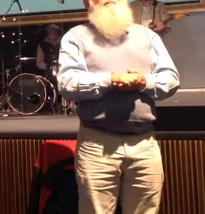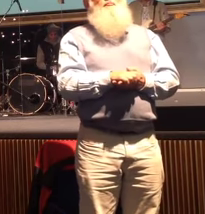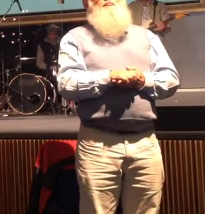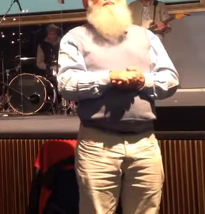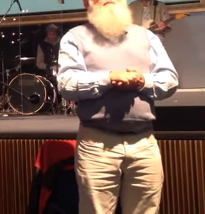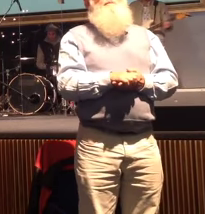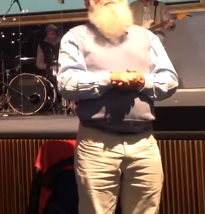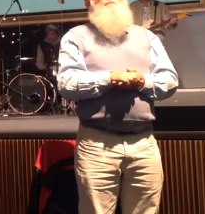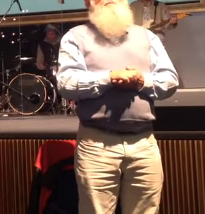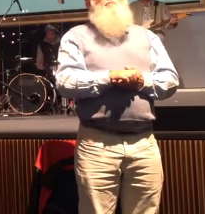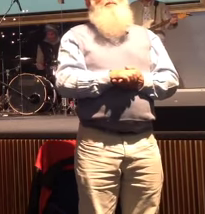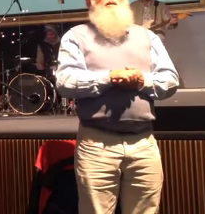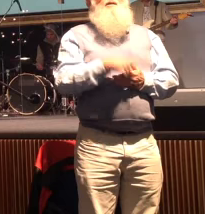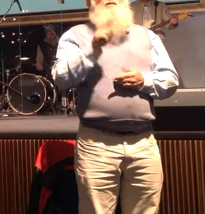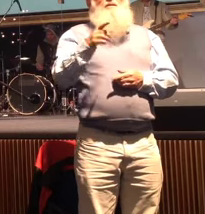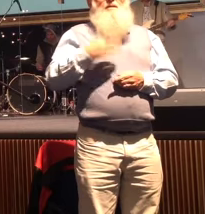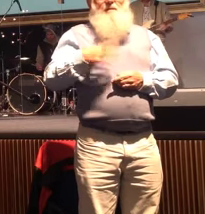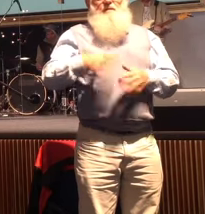you need to feel his peace and his love